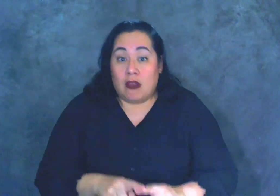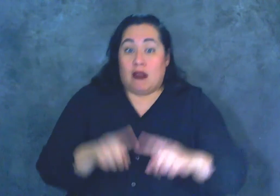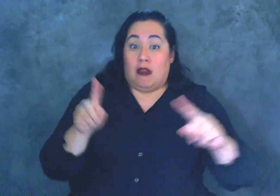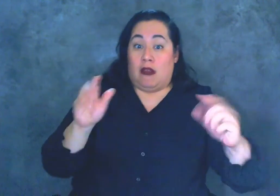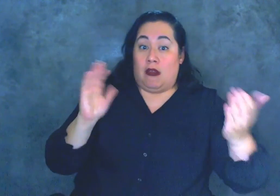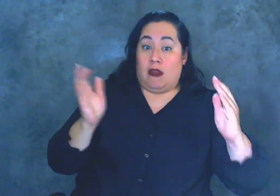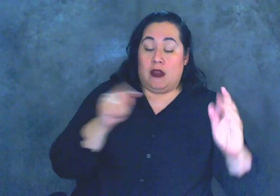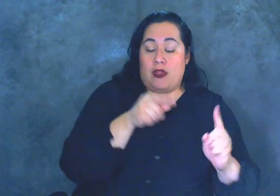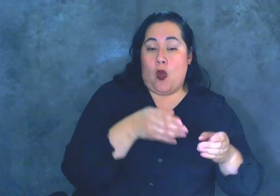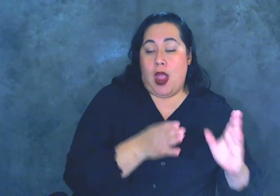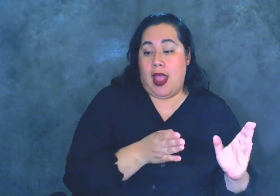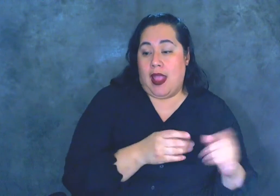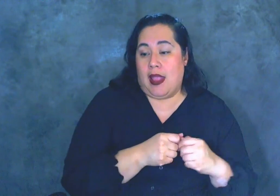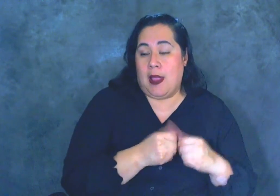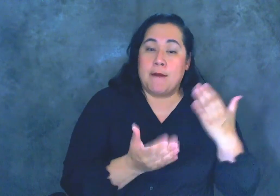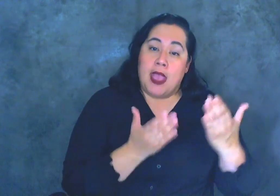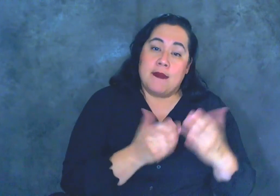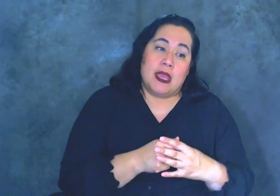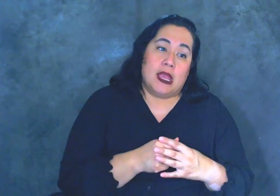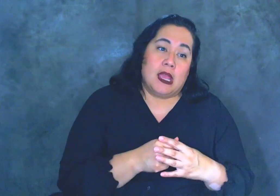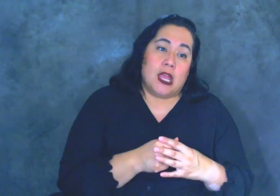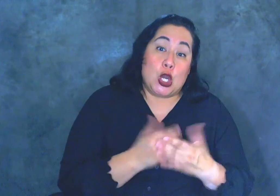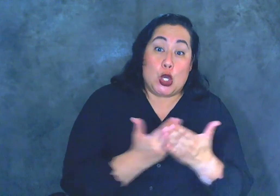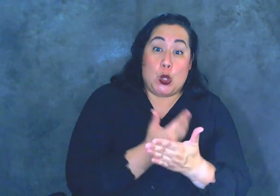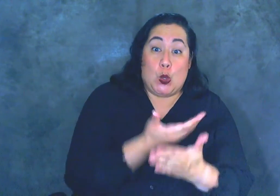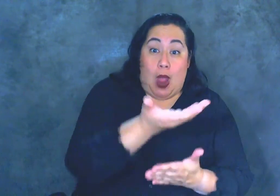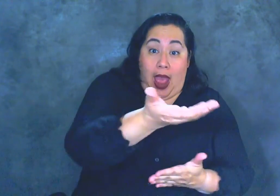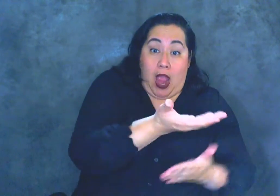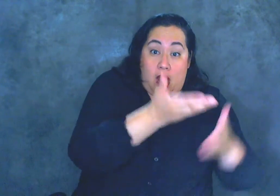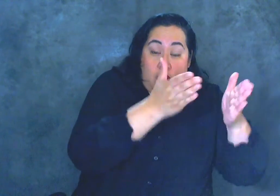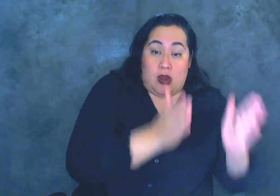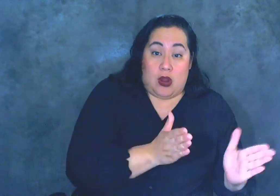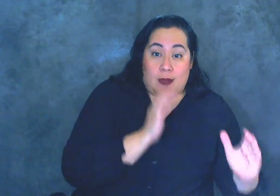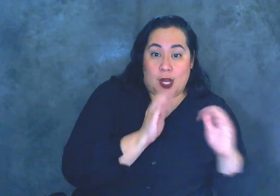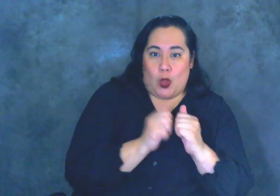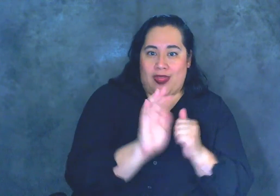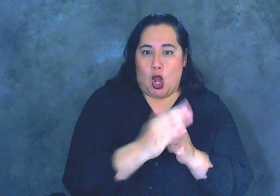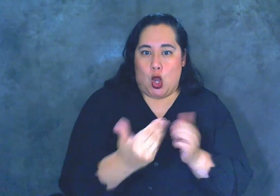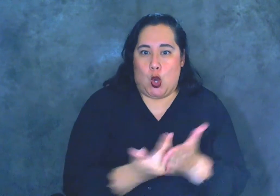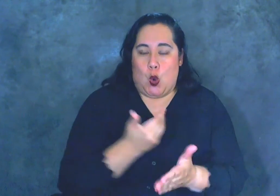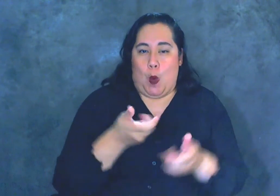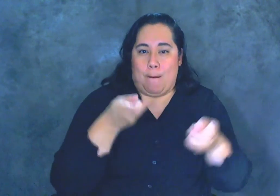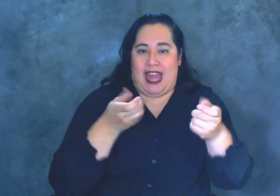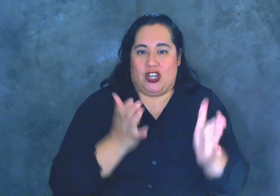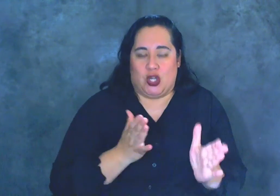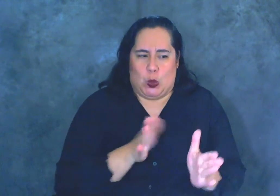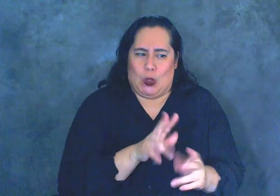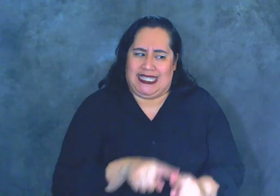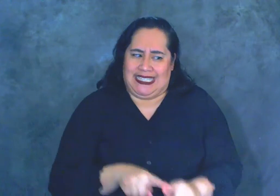maybe a new hire communicates with their new manager is going to be very different, right? The new